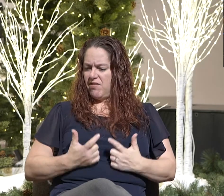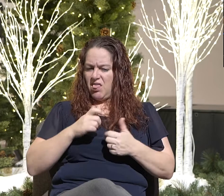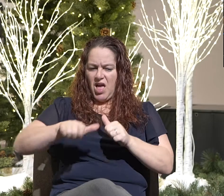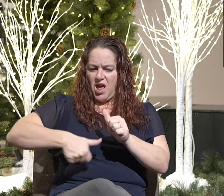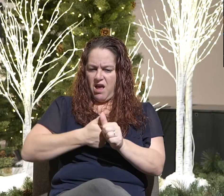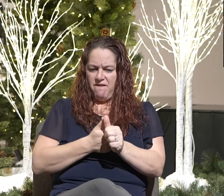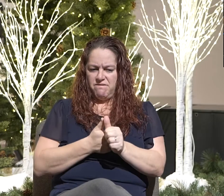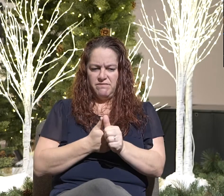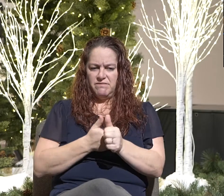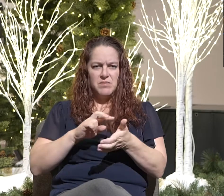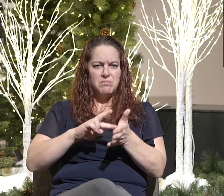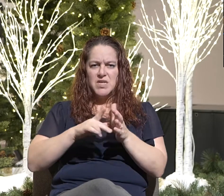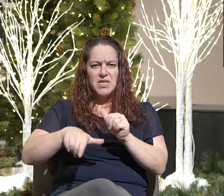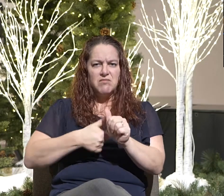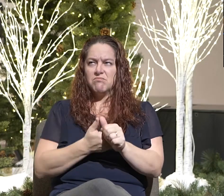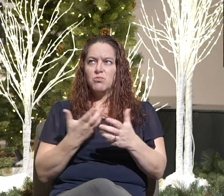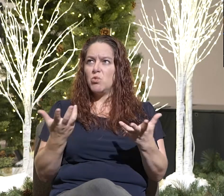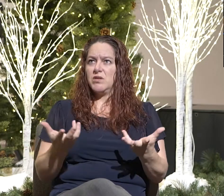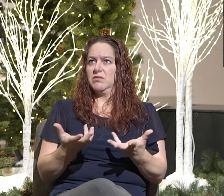our meaning?